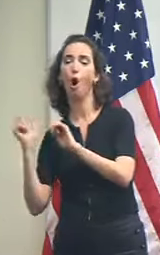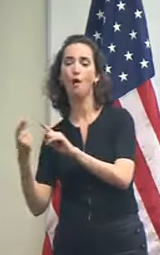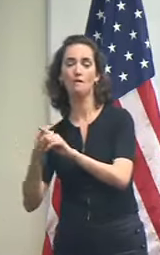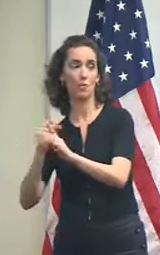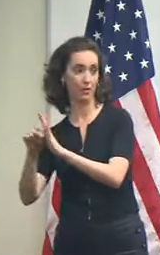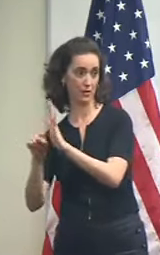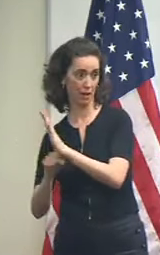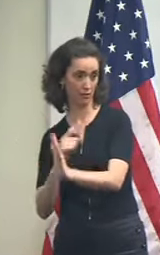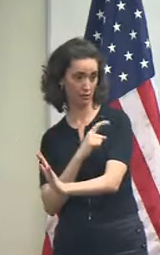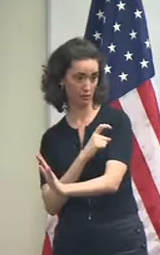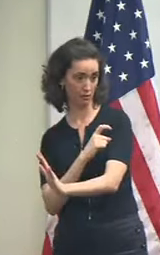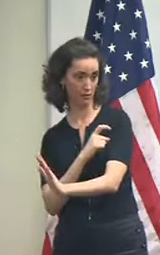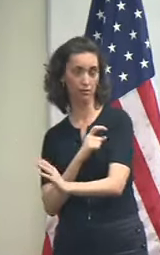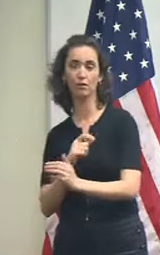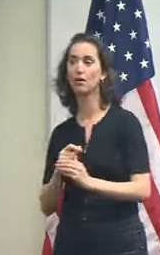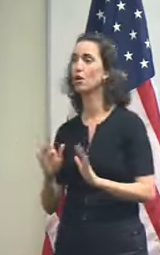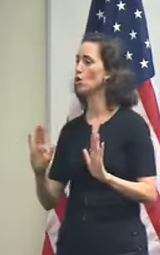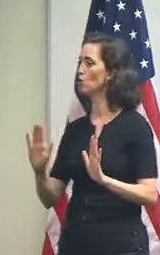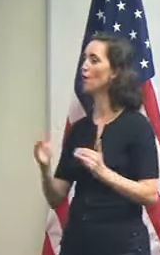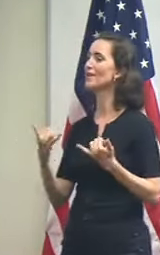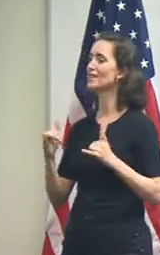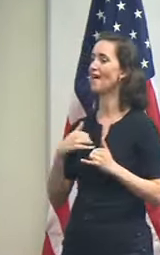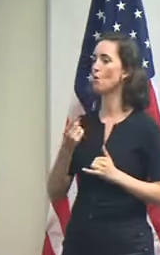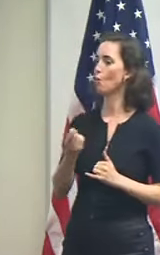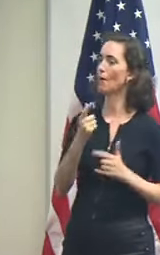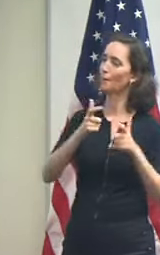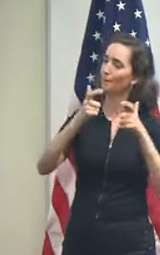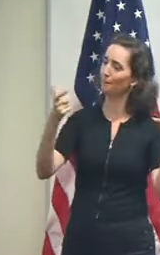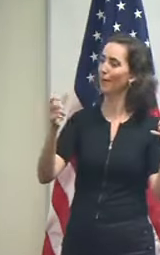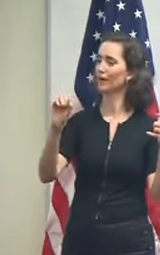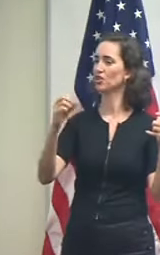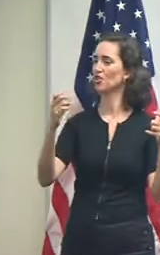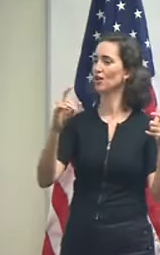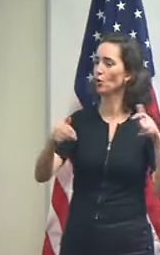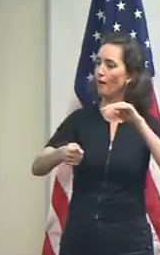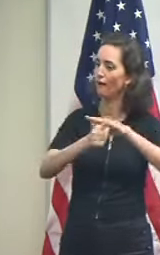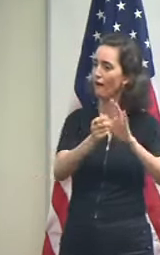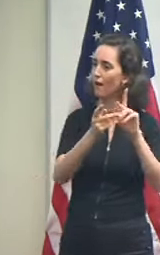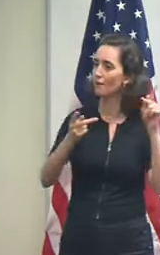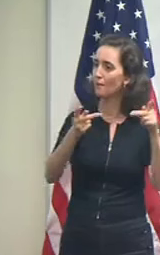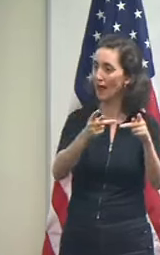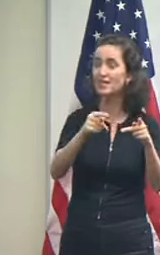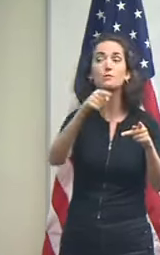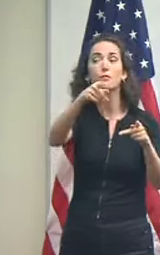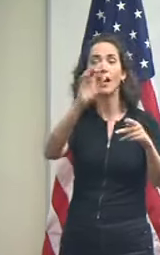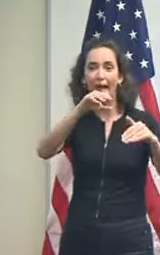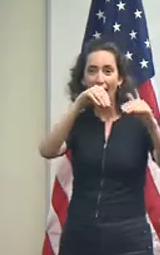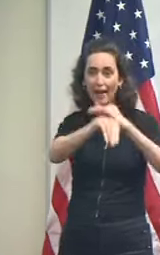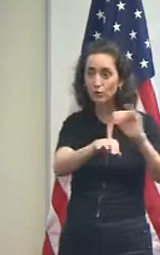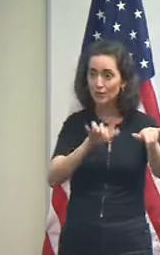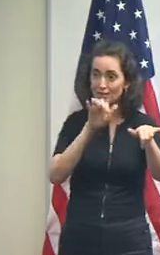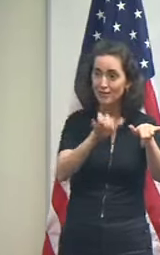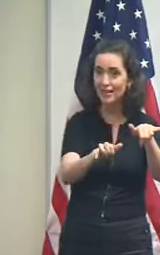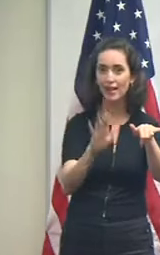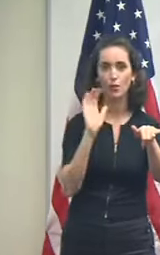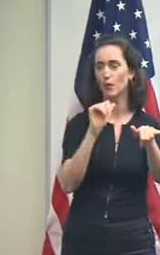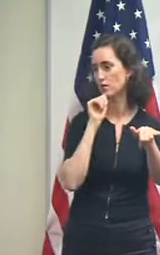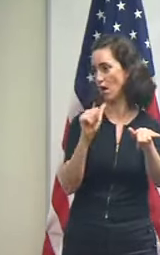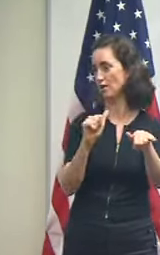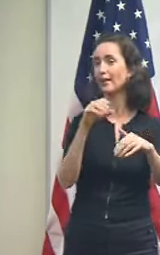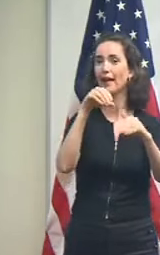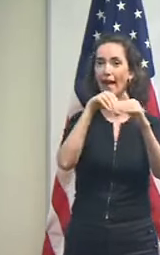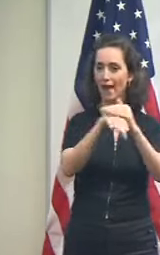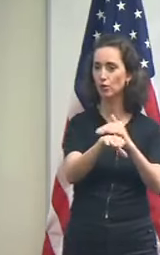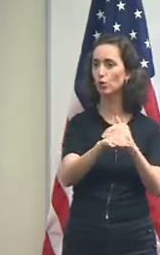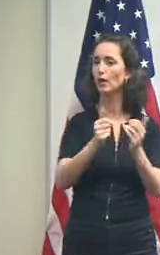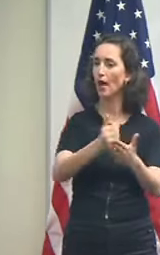now we we still have our mega shelter open and it's it's a processing center so people show up there we will keep them there no